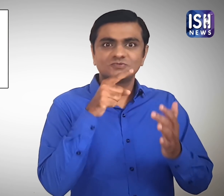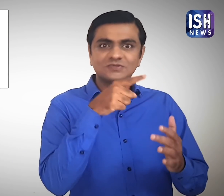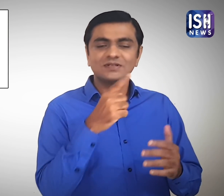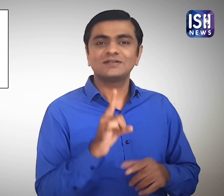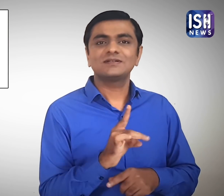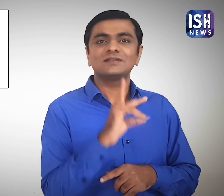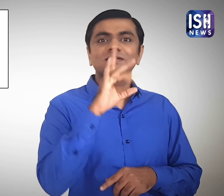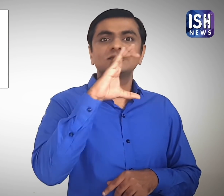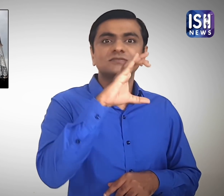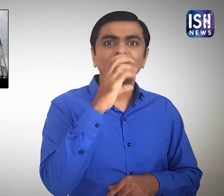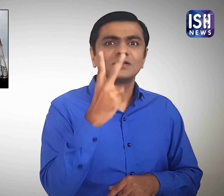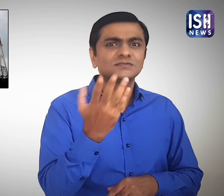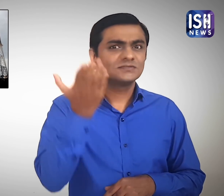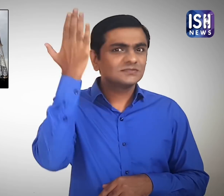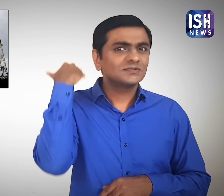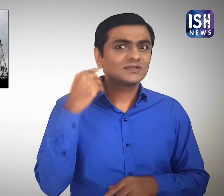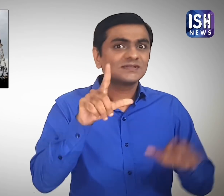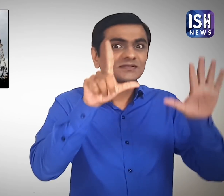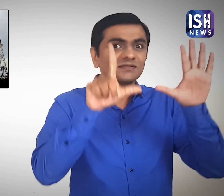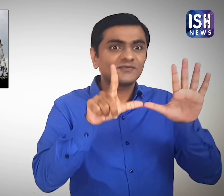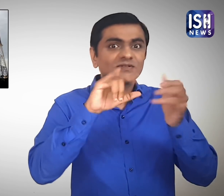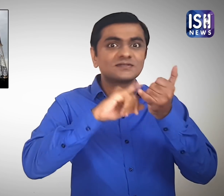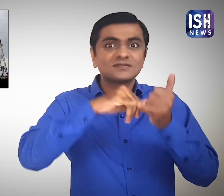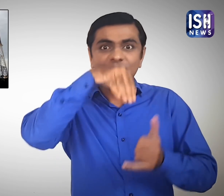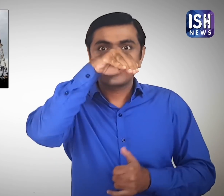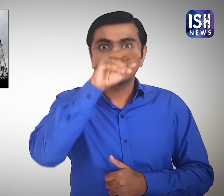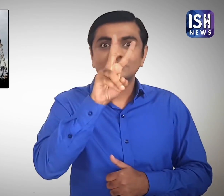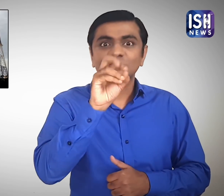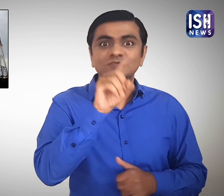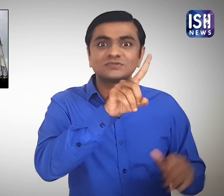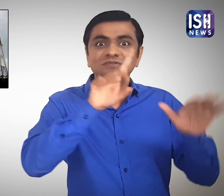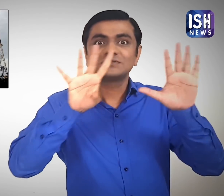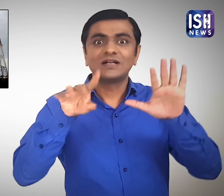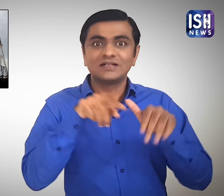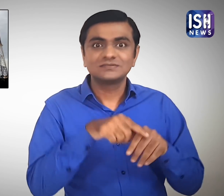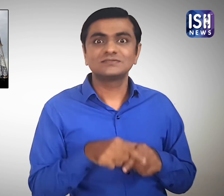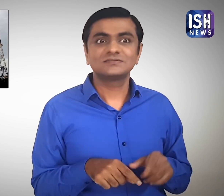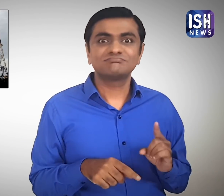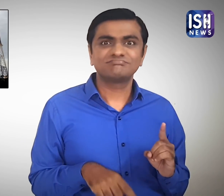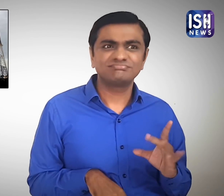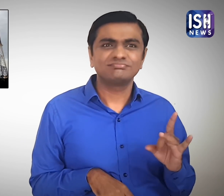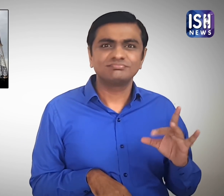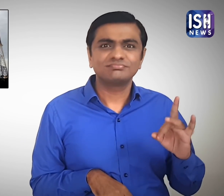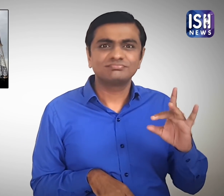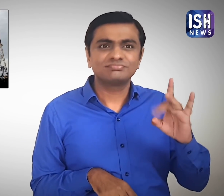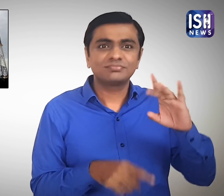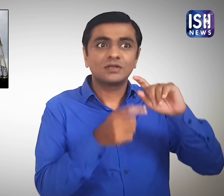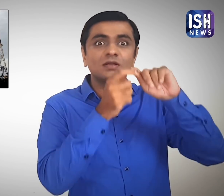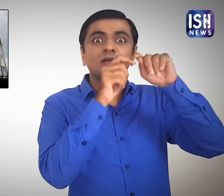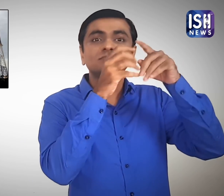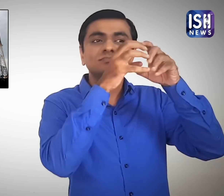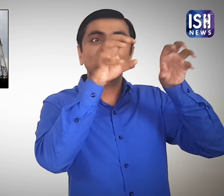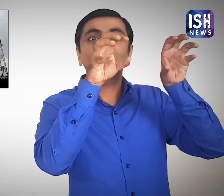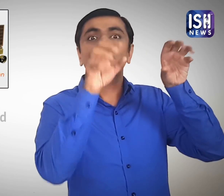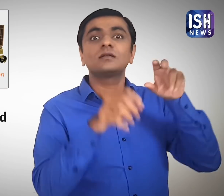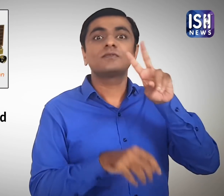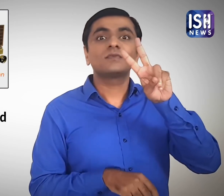On 7th September 2019, ISRO tried to land Chandrayaan